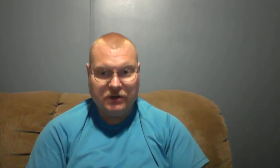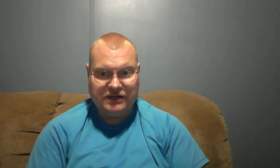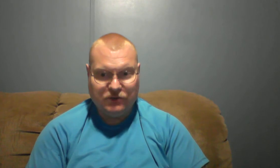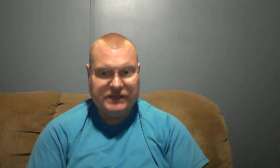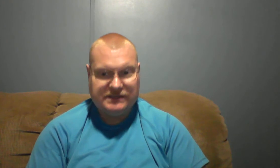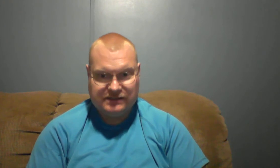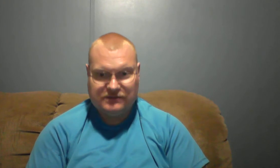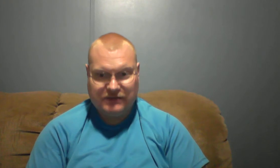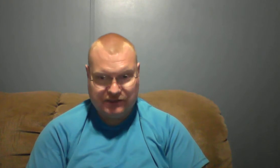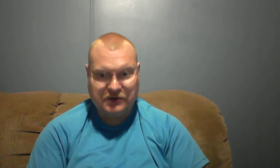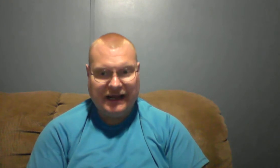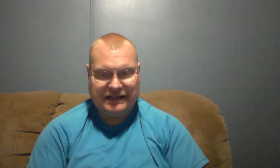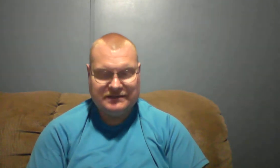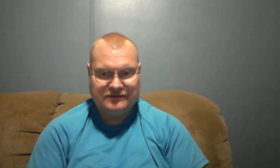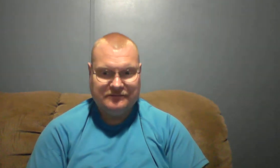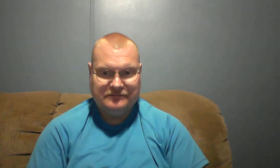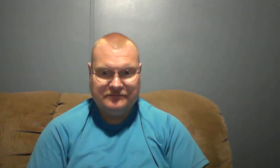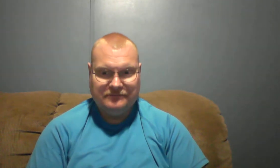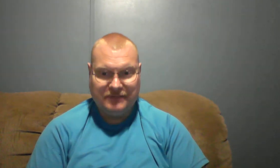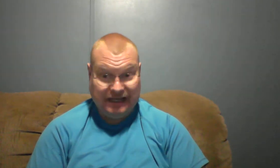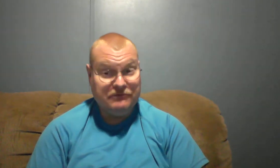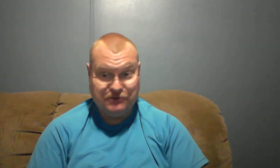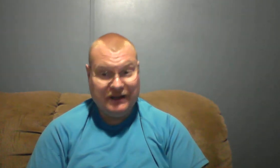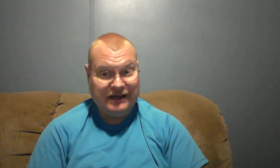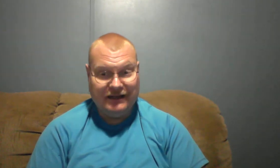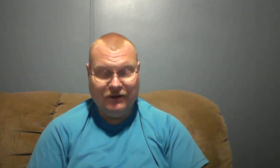to his writings but he was ready to go